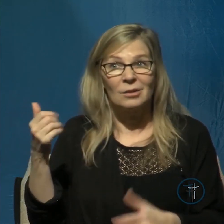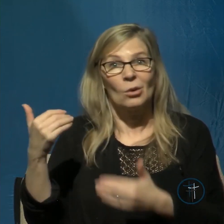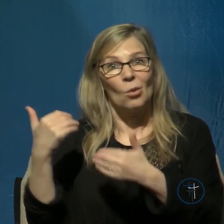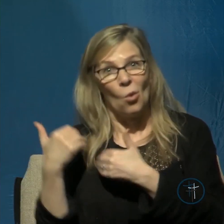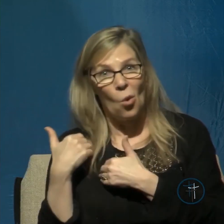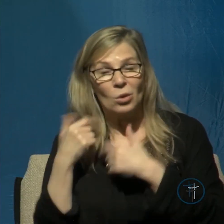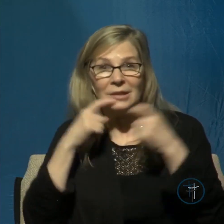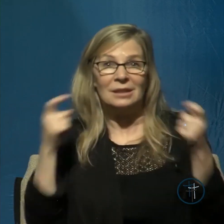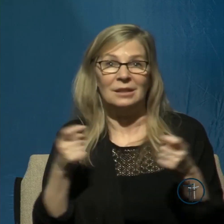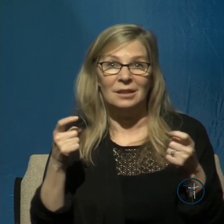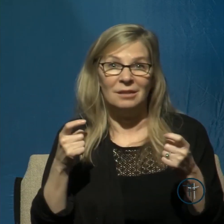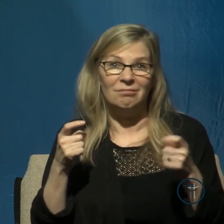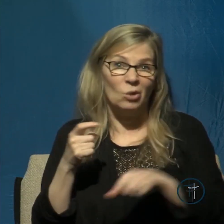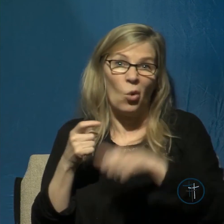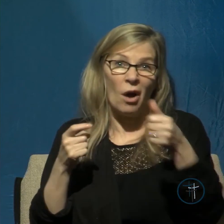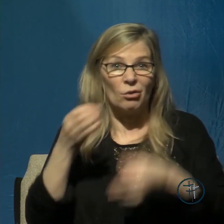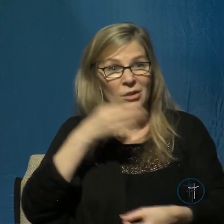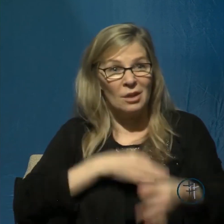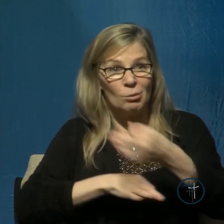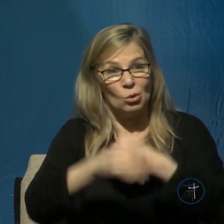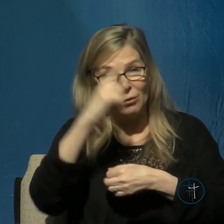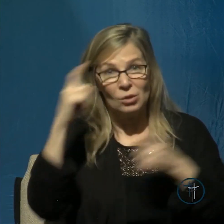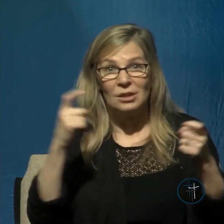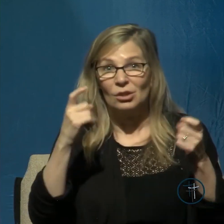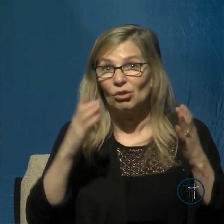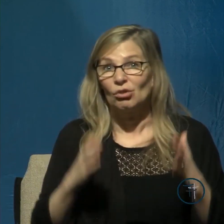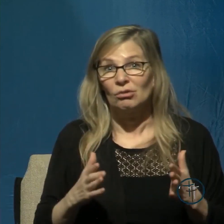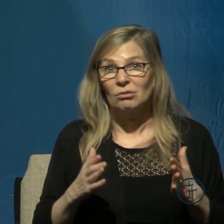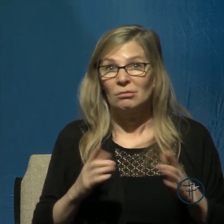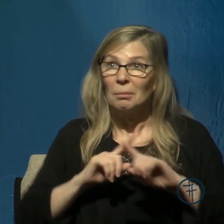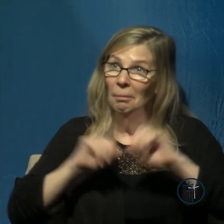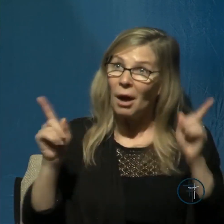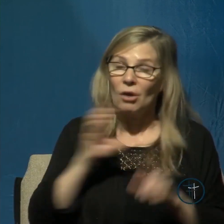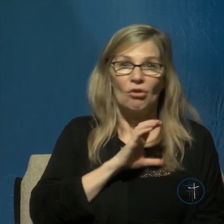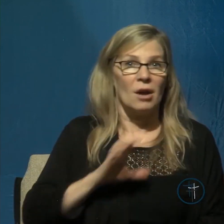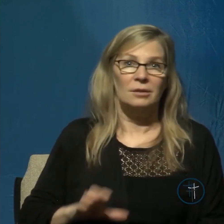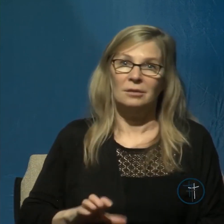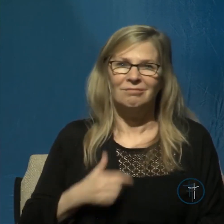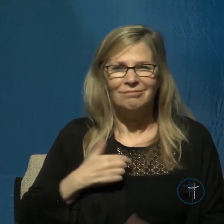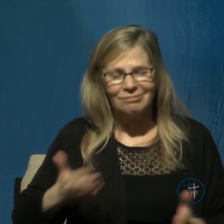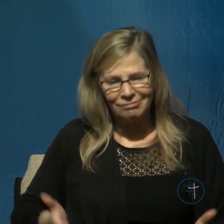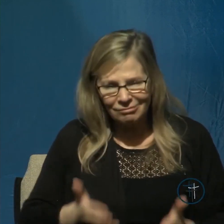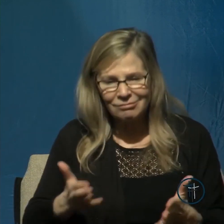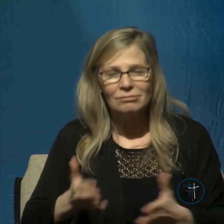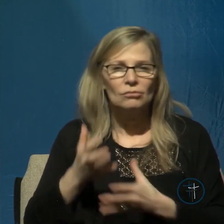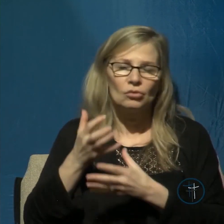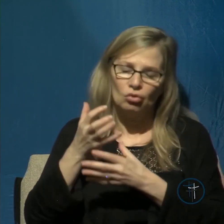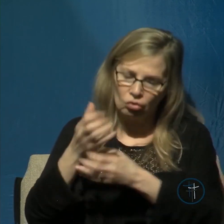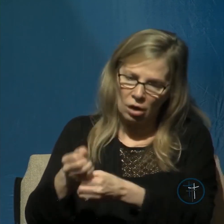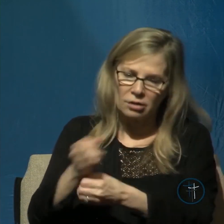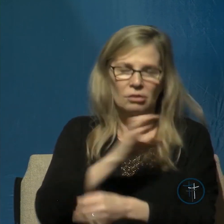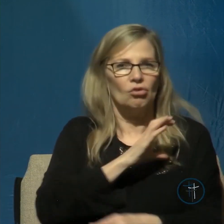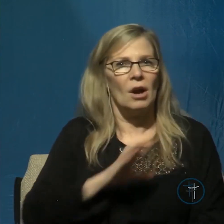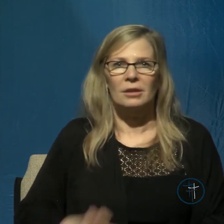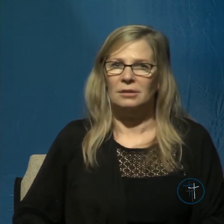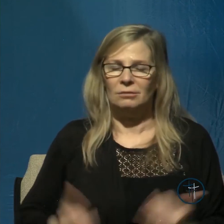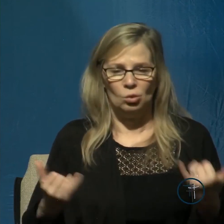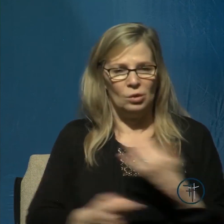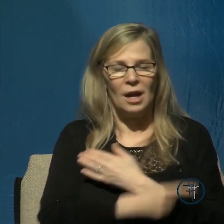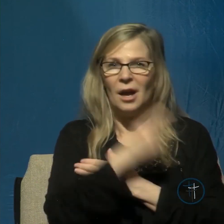for sinners like us but Christ I urge you trust Christ today before it's too late the